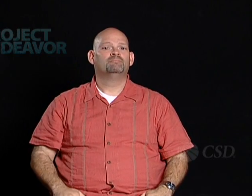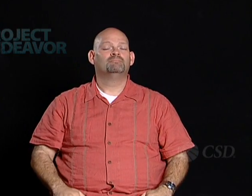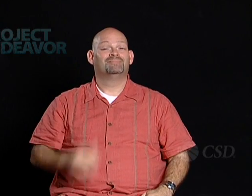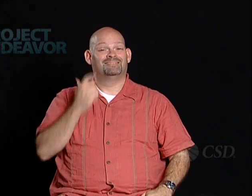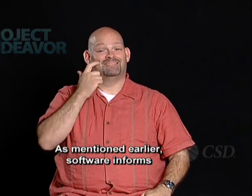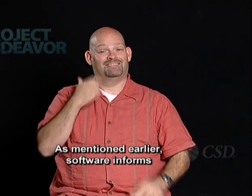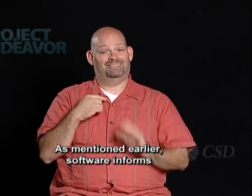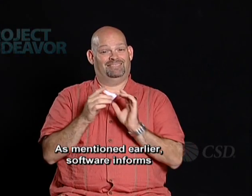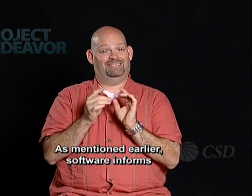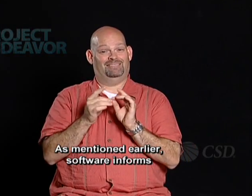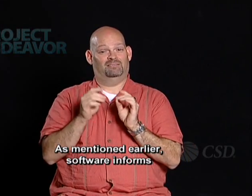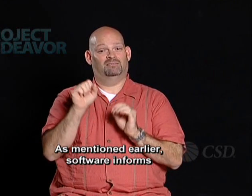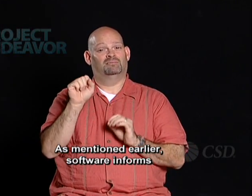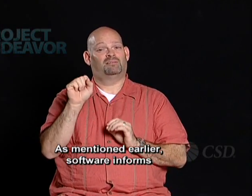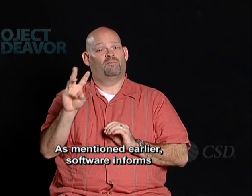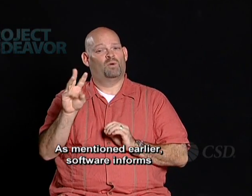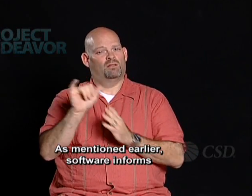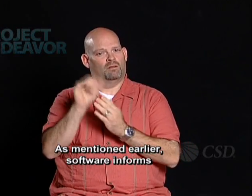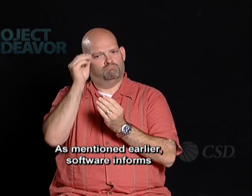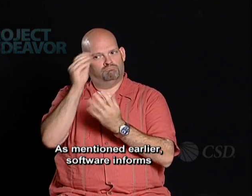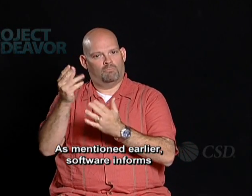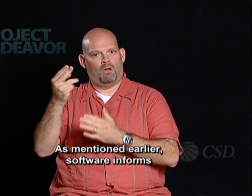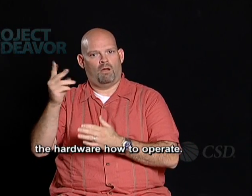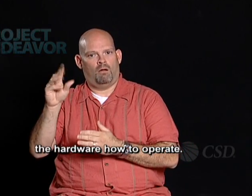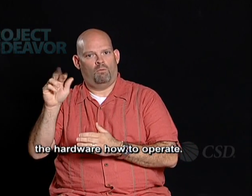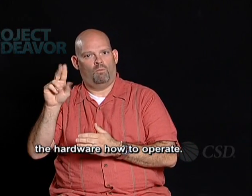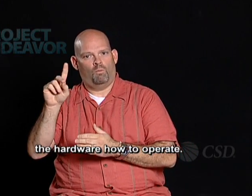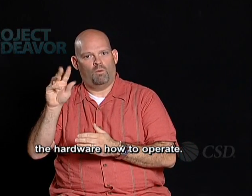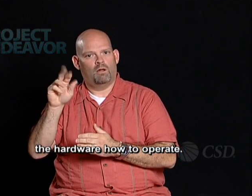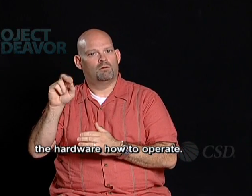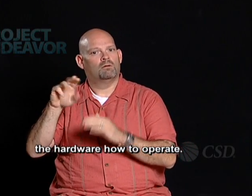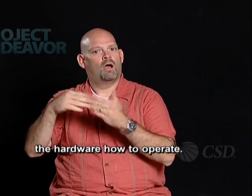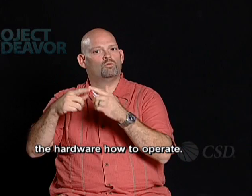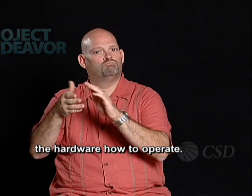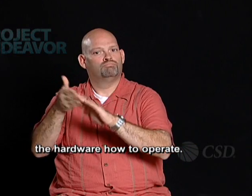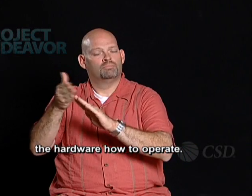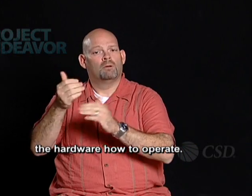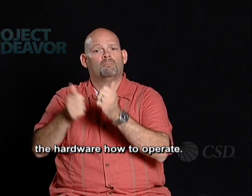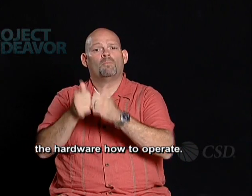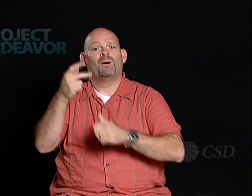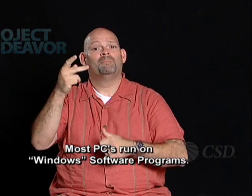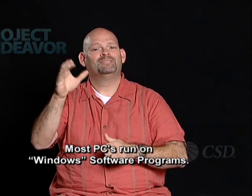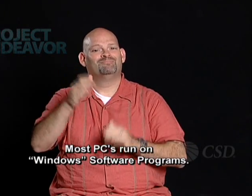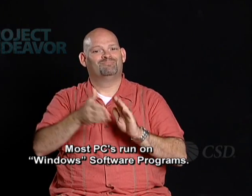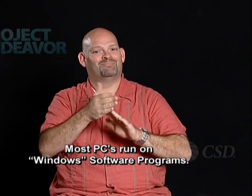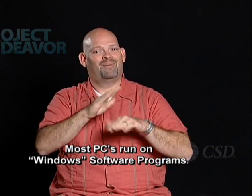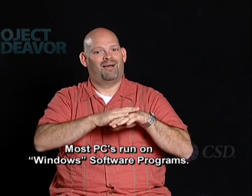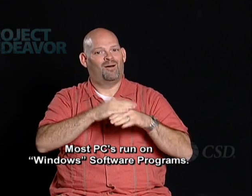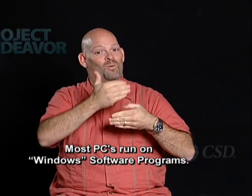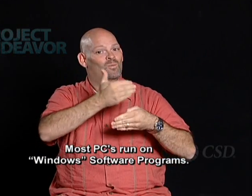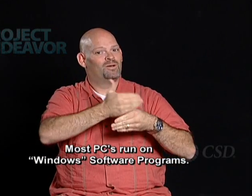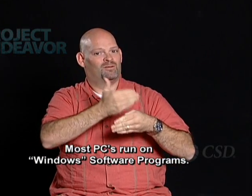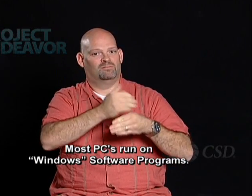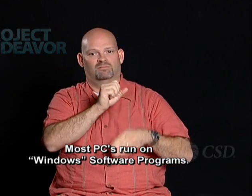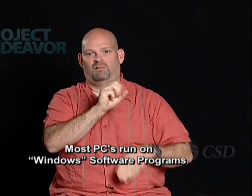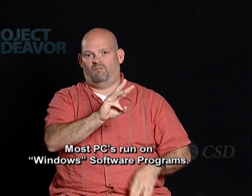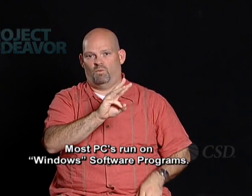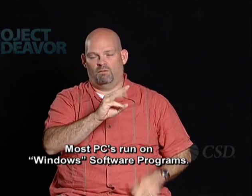As mentioned earlier, software informs the hardware how to operate. Most PCs run on Windows software